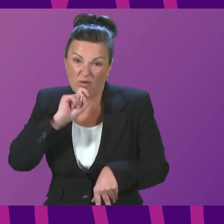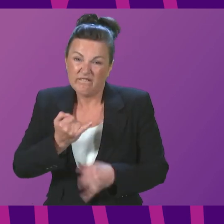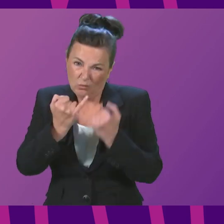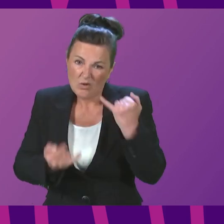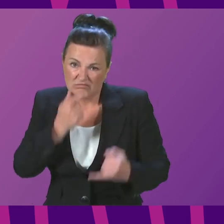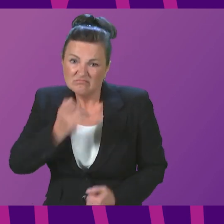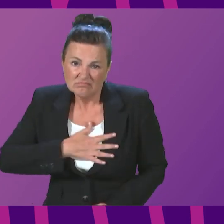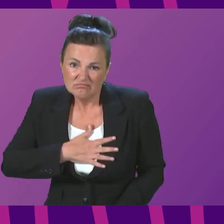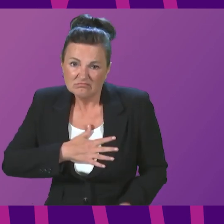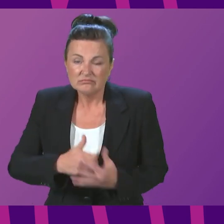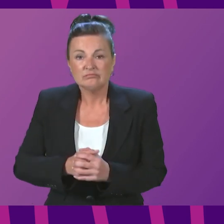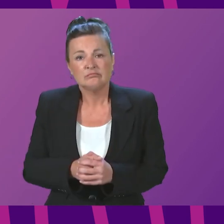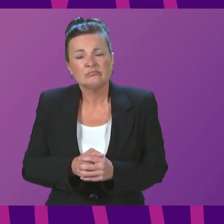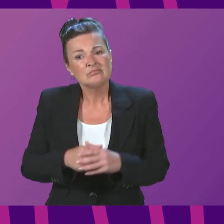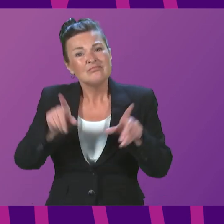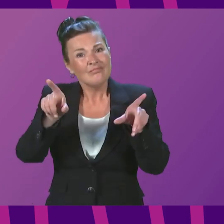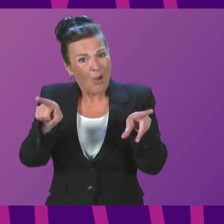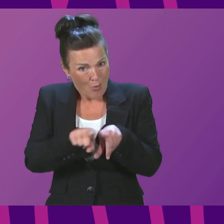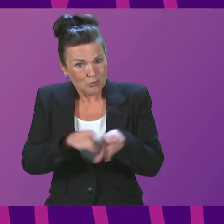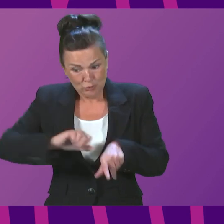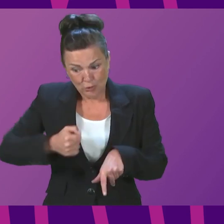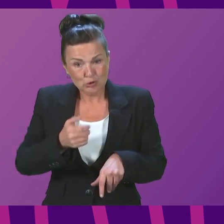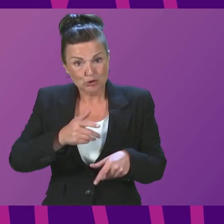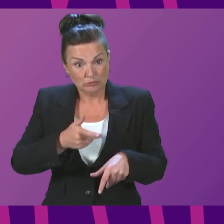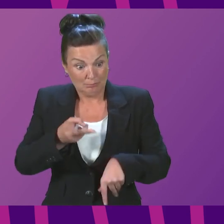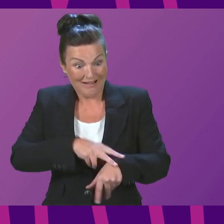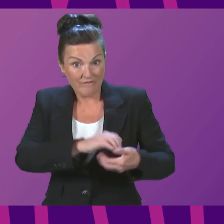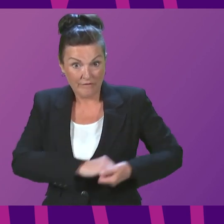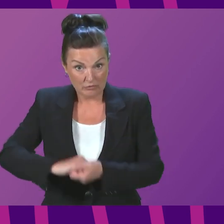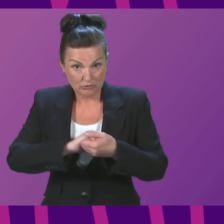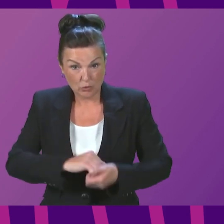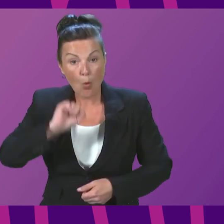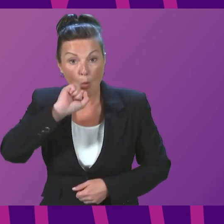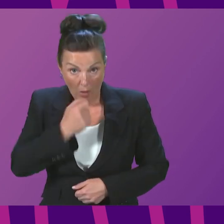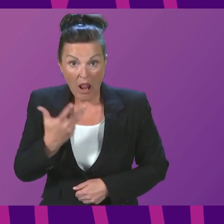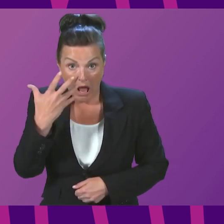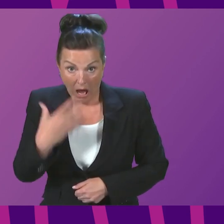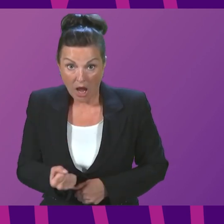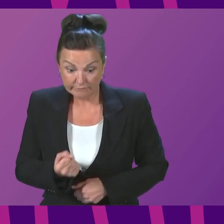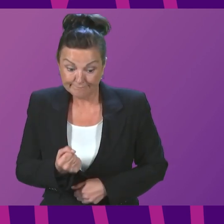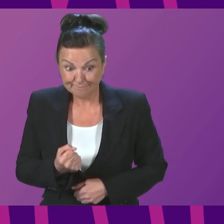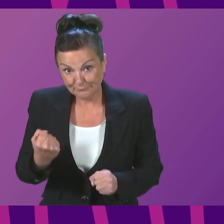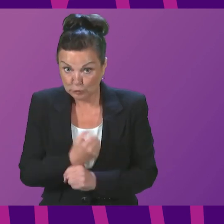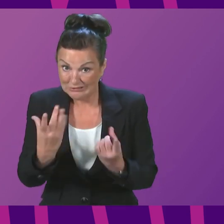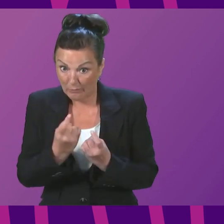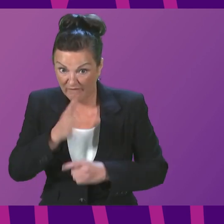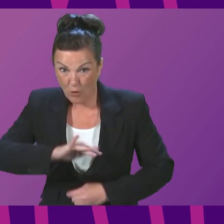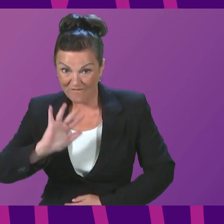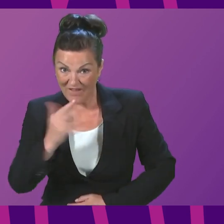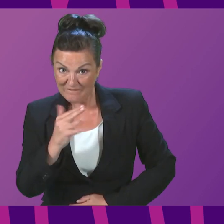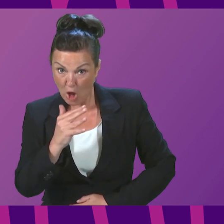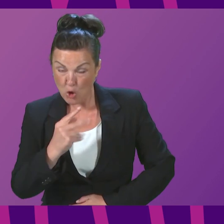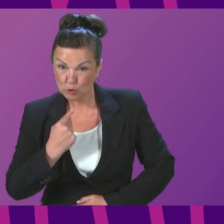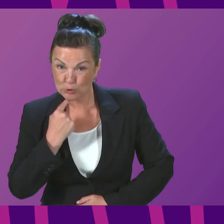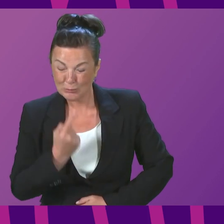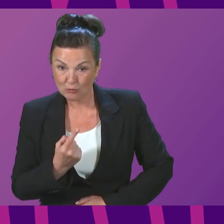lowball offer, Scottish Police Federation members will take action from 5pm tomorrow. The Federation said this morning, it is